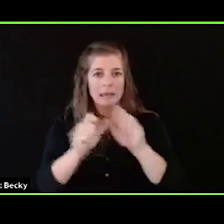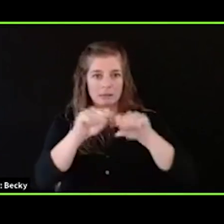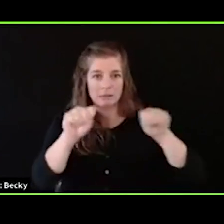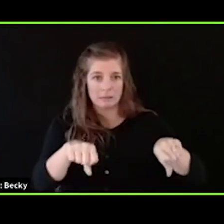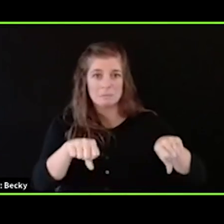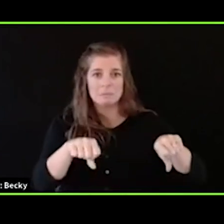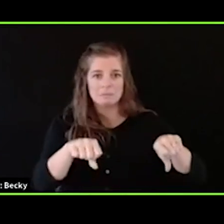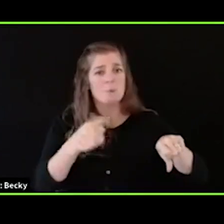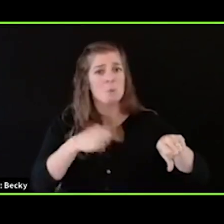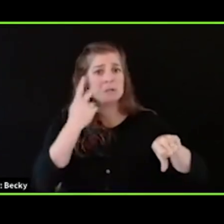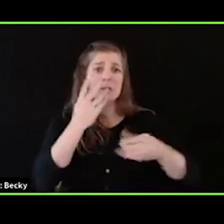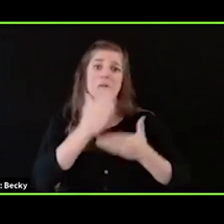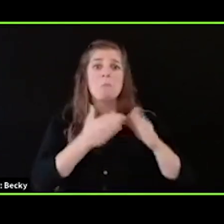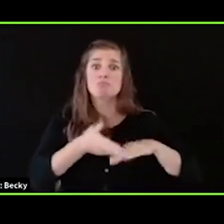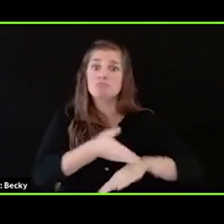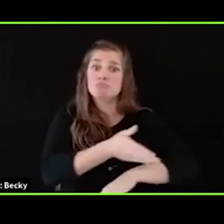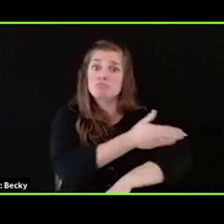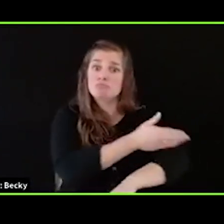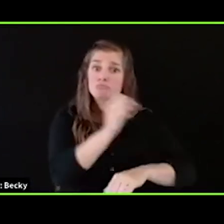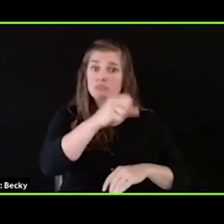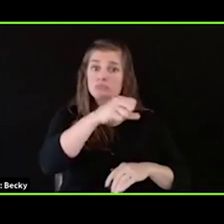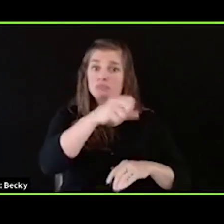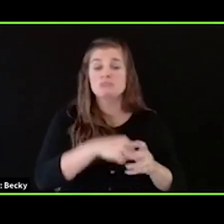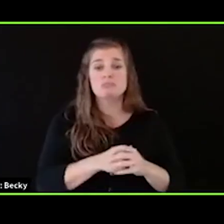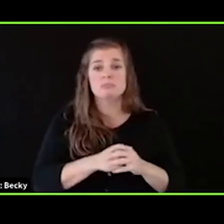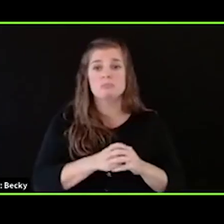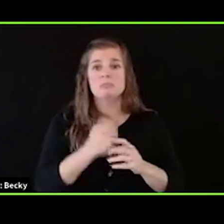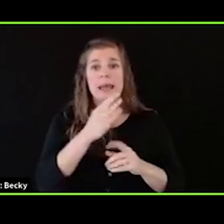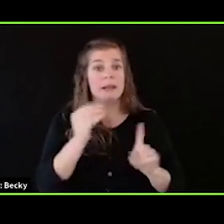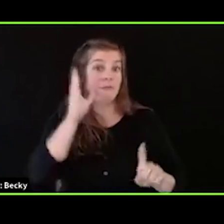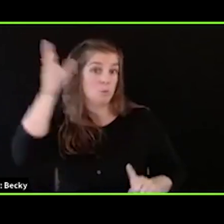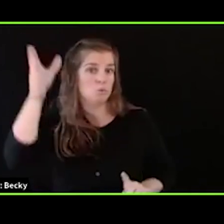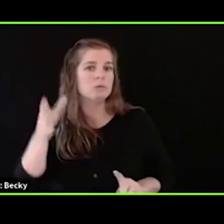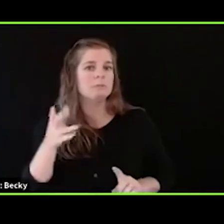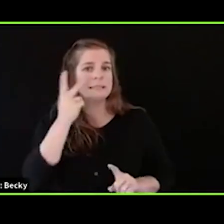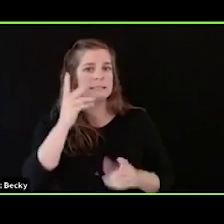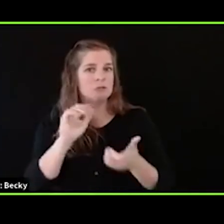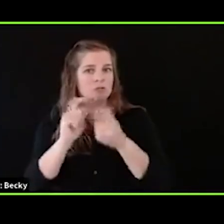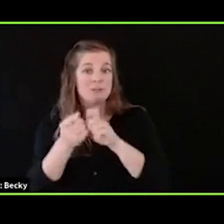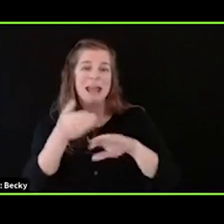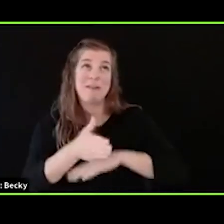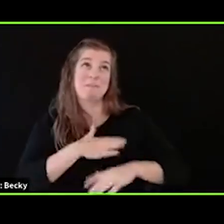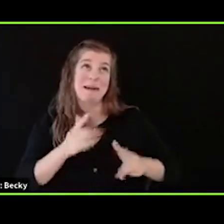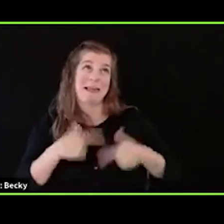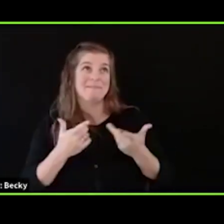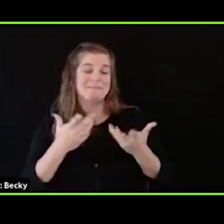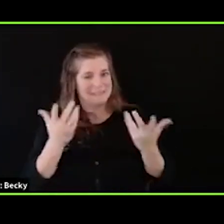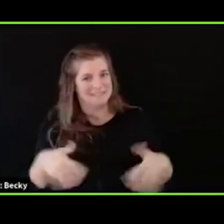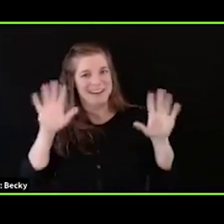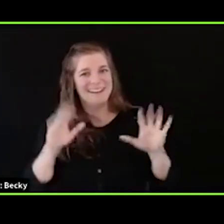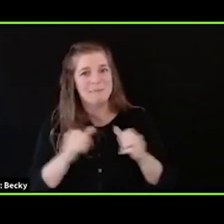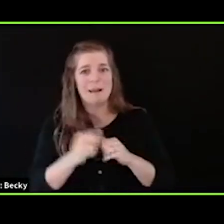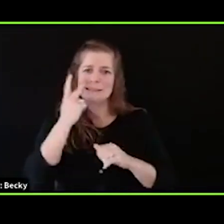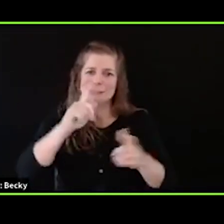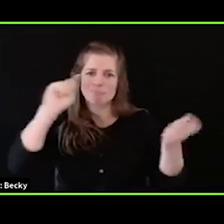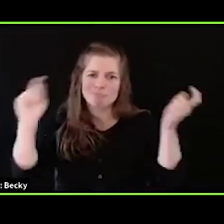major progress in this in my lifetime and in the future after my life, and as well